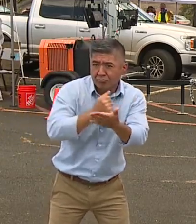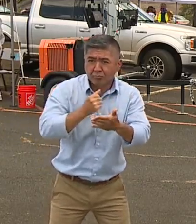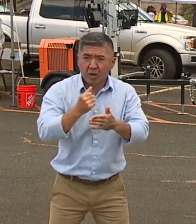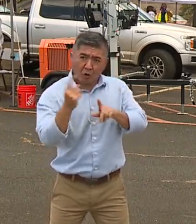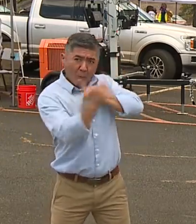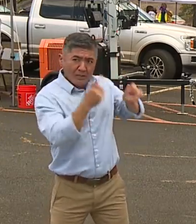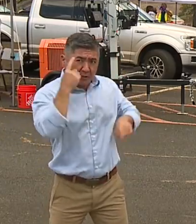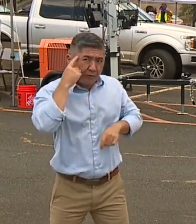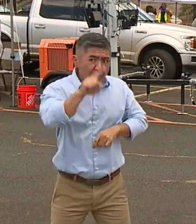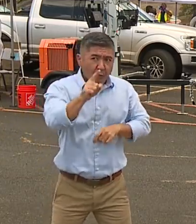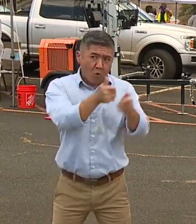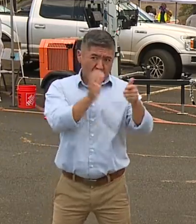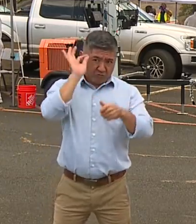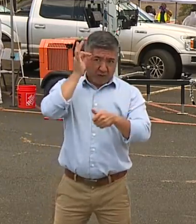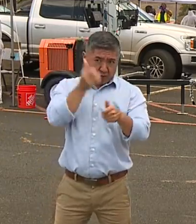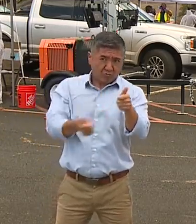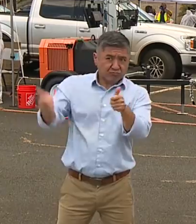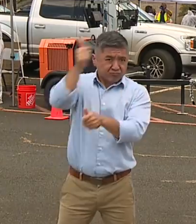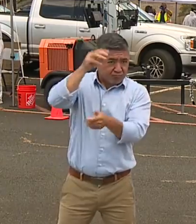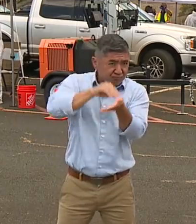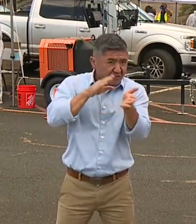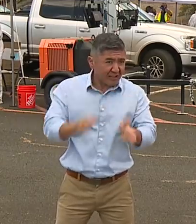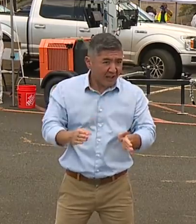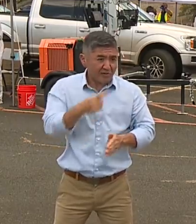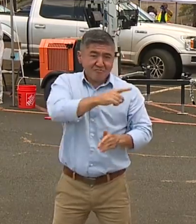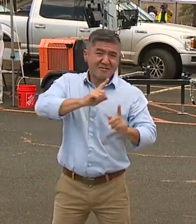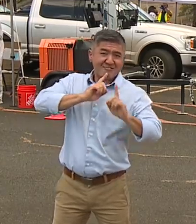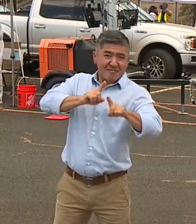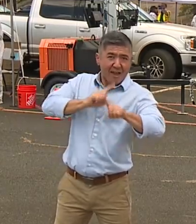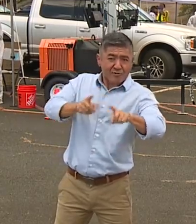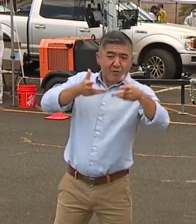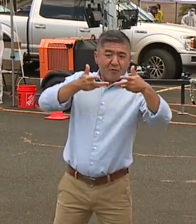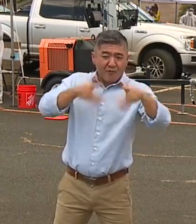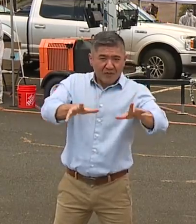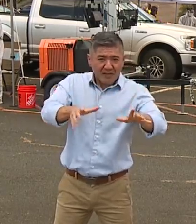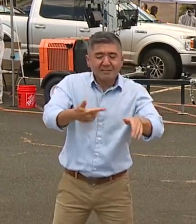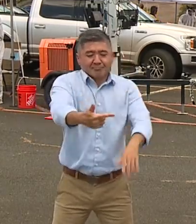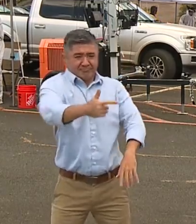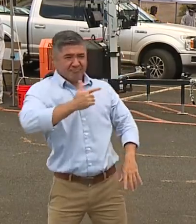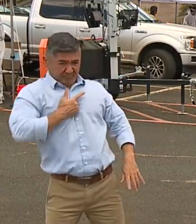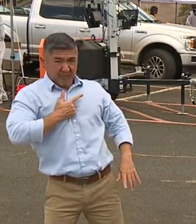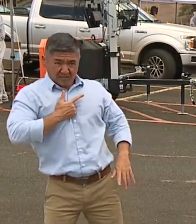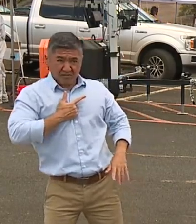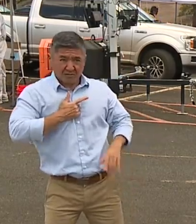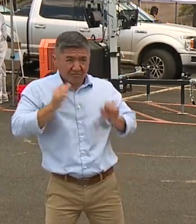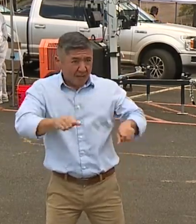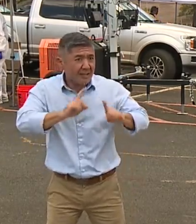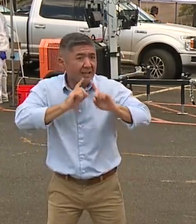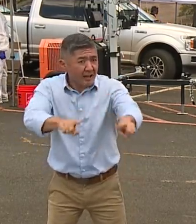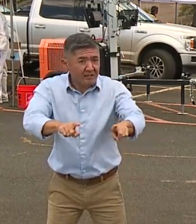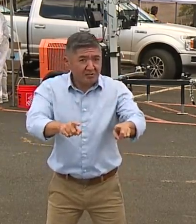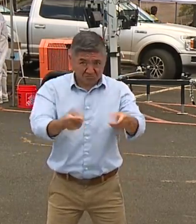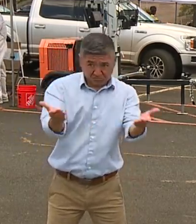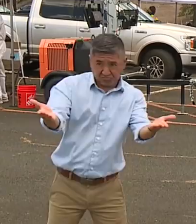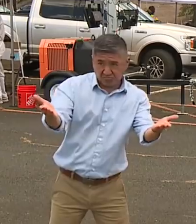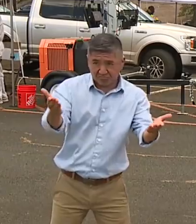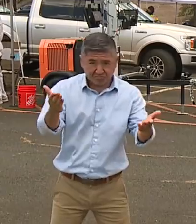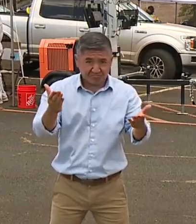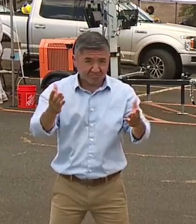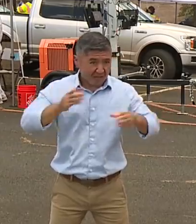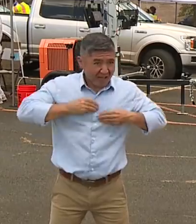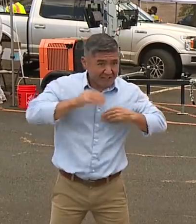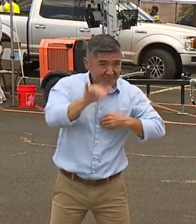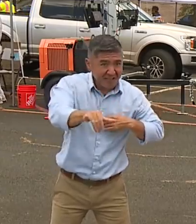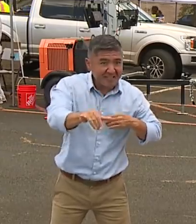that he can answer. And then I'll stick around to answer other questions you may have, if that's okay with all of you.